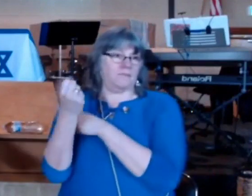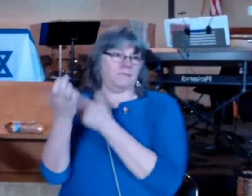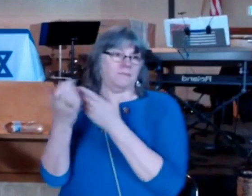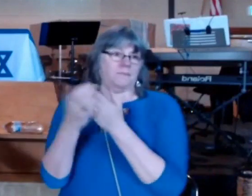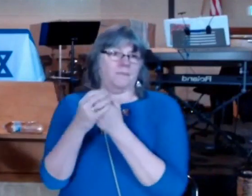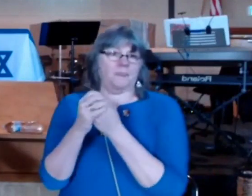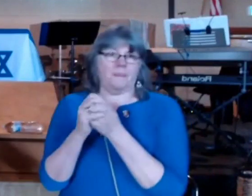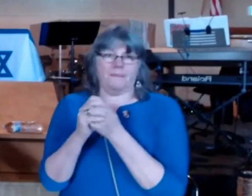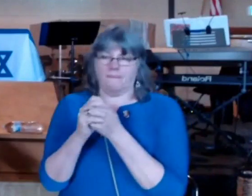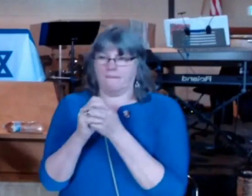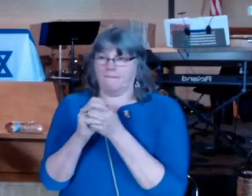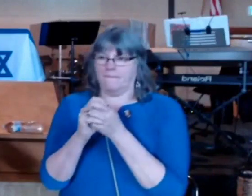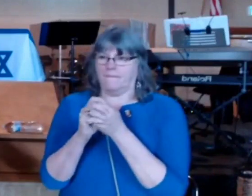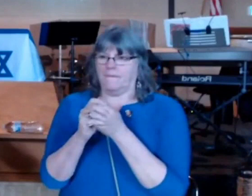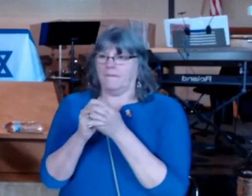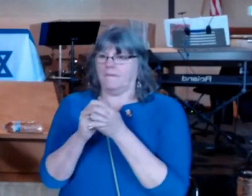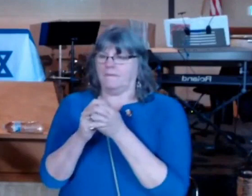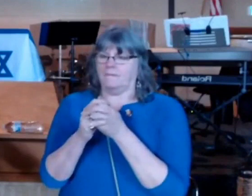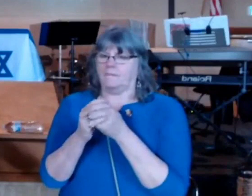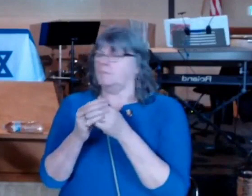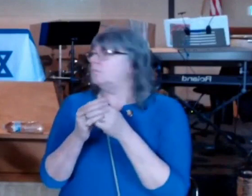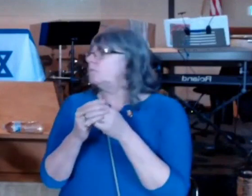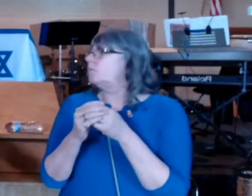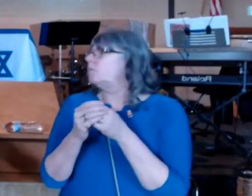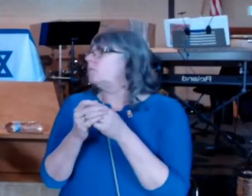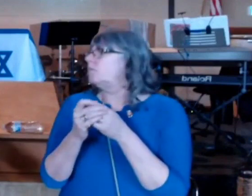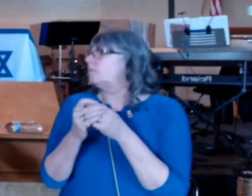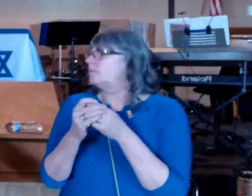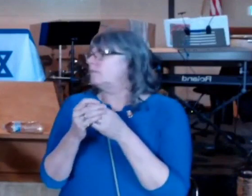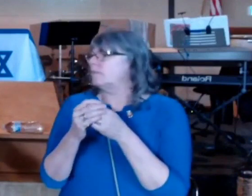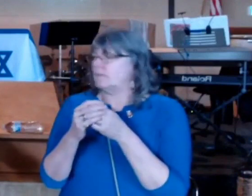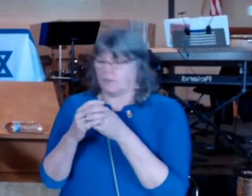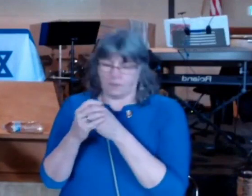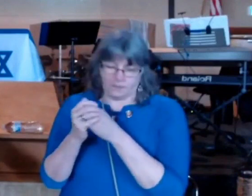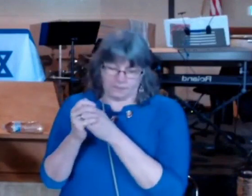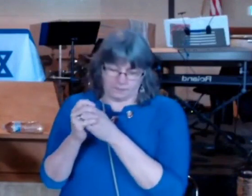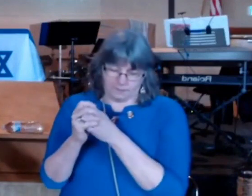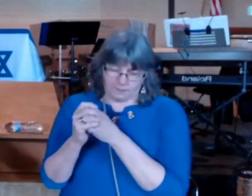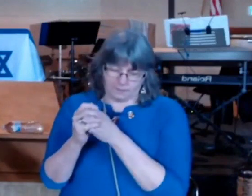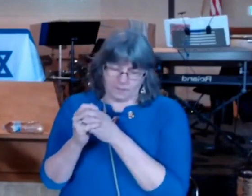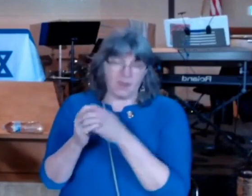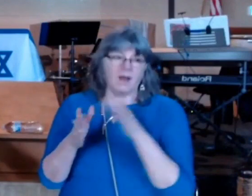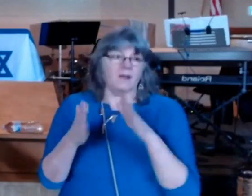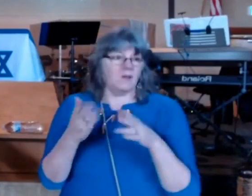be move out of spirit this is a person that must give back here